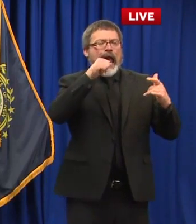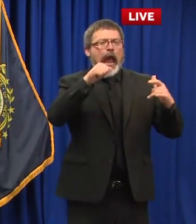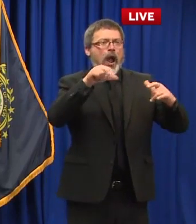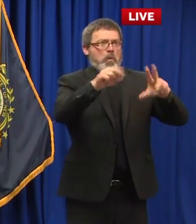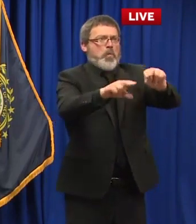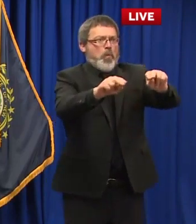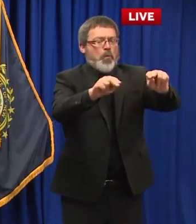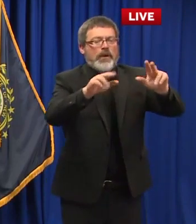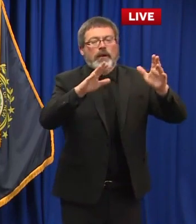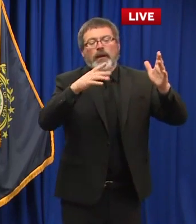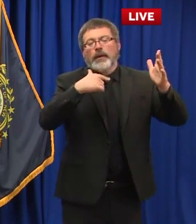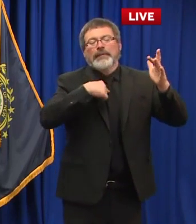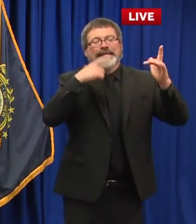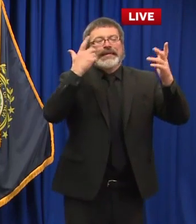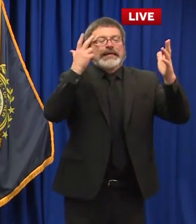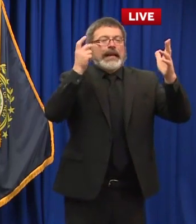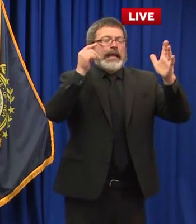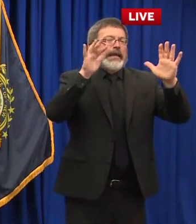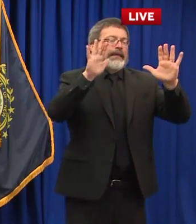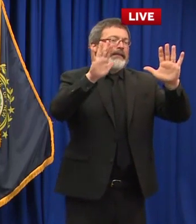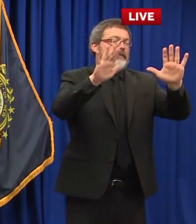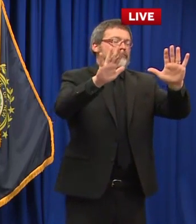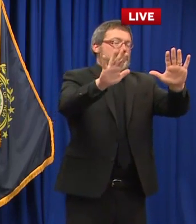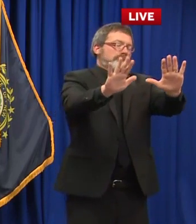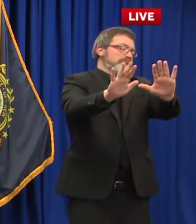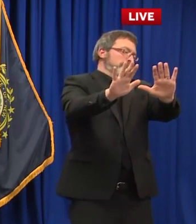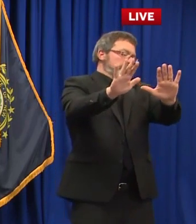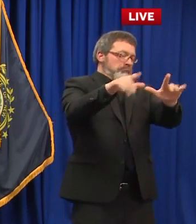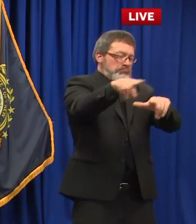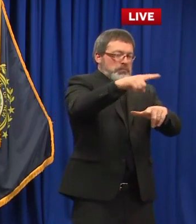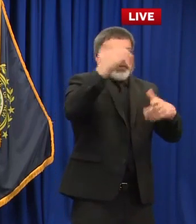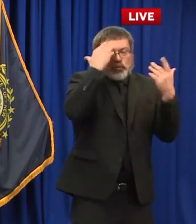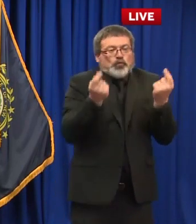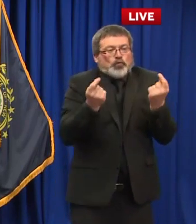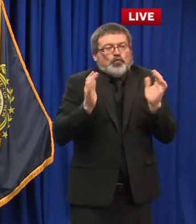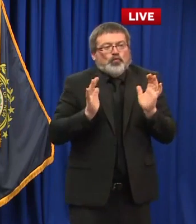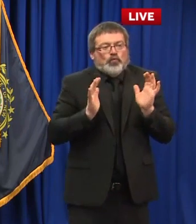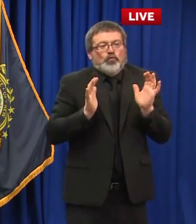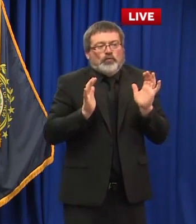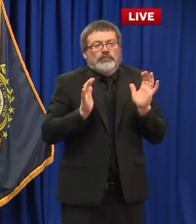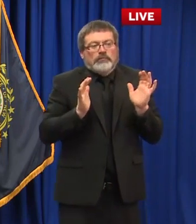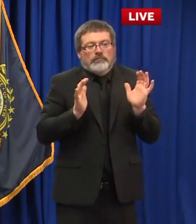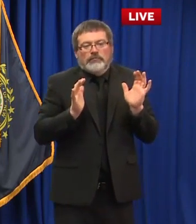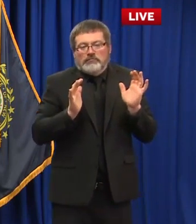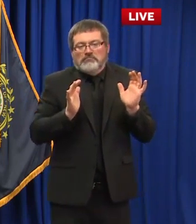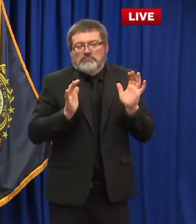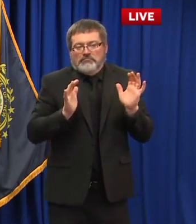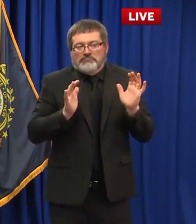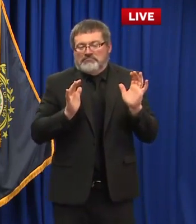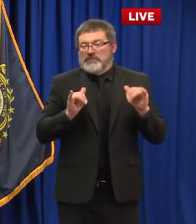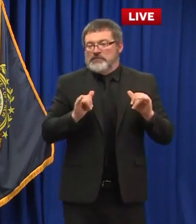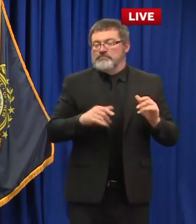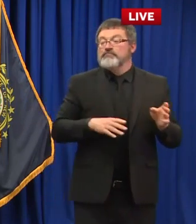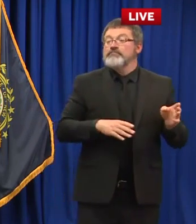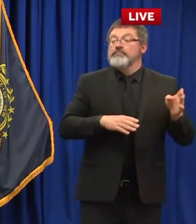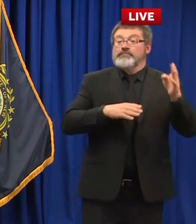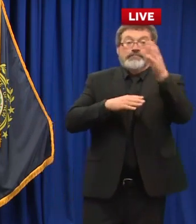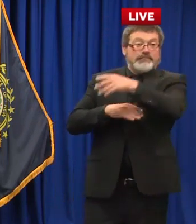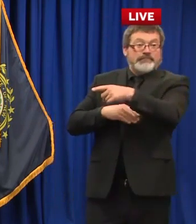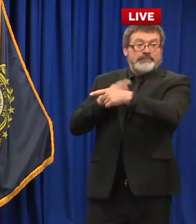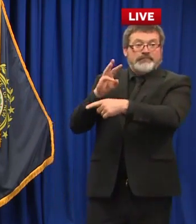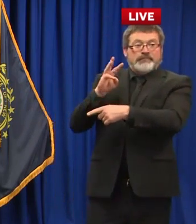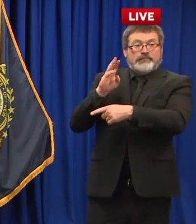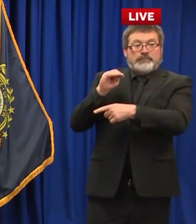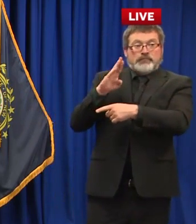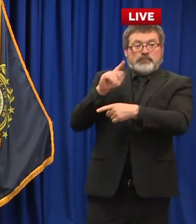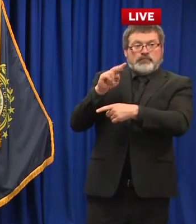send the footloose police after you uh the asap yes program um is there any funding